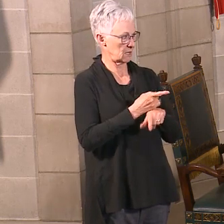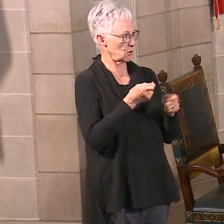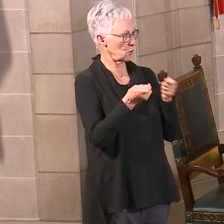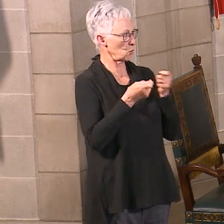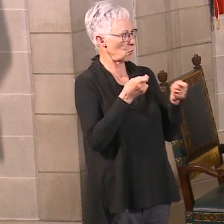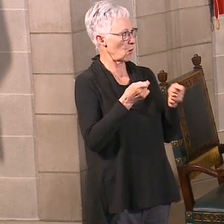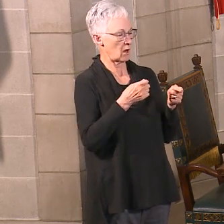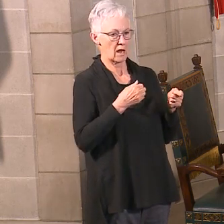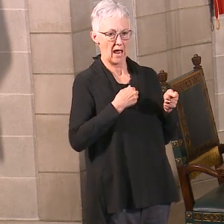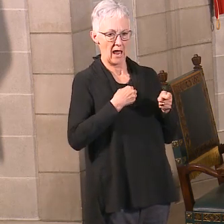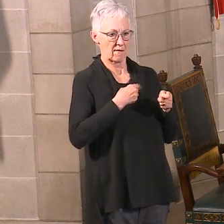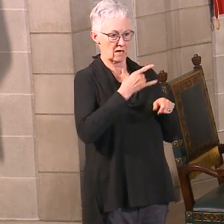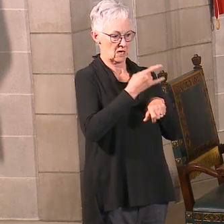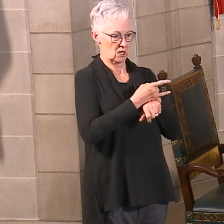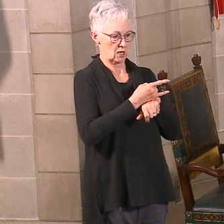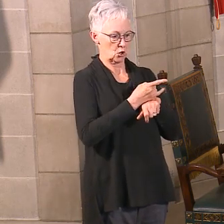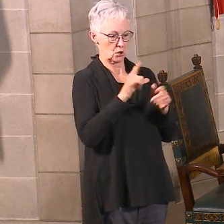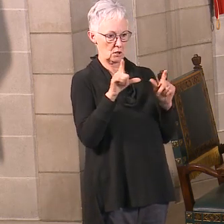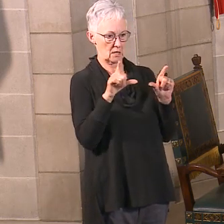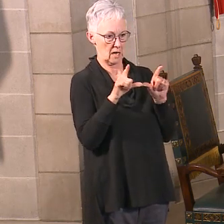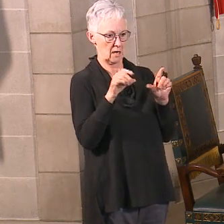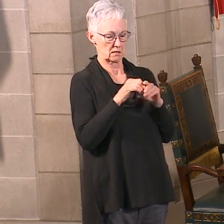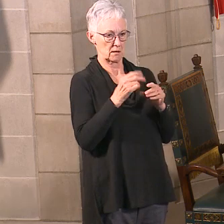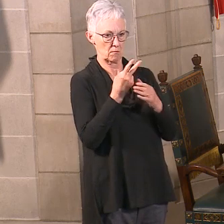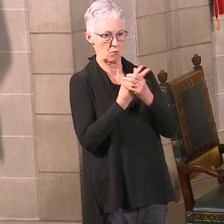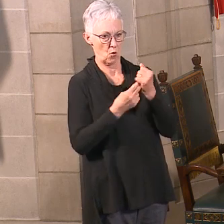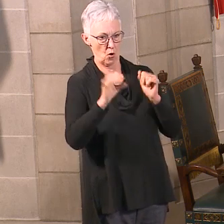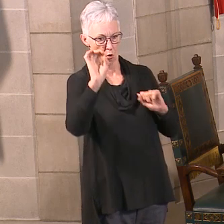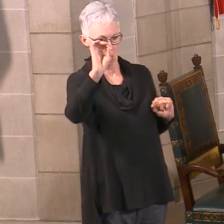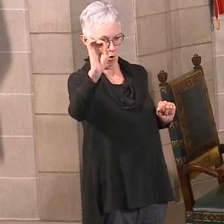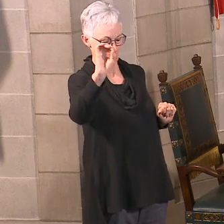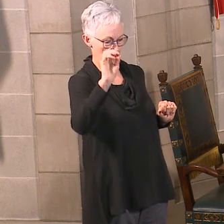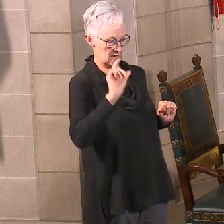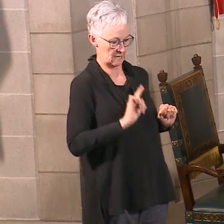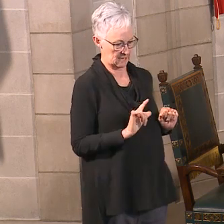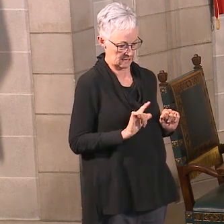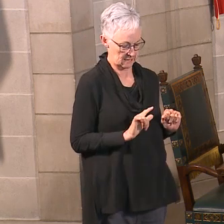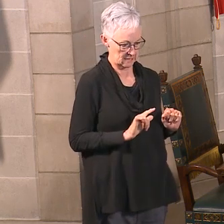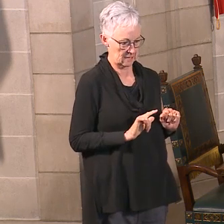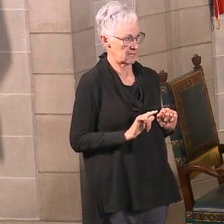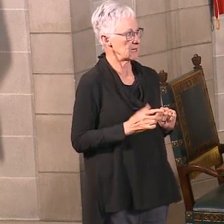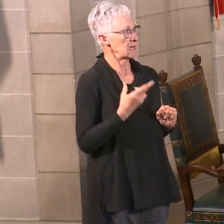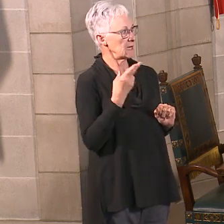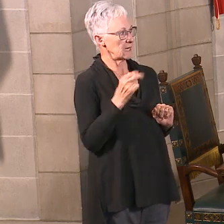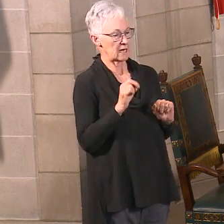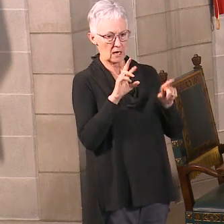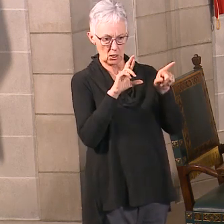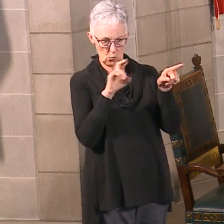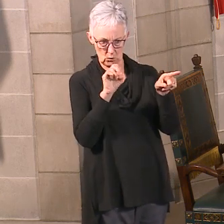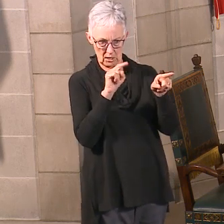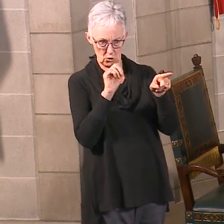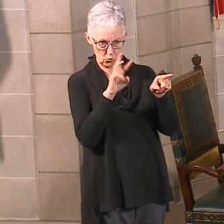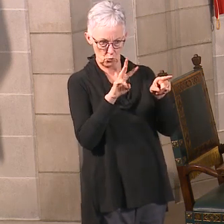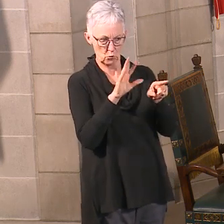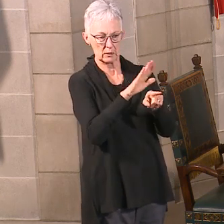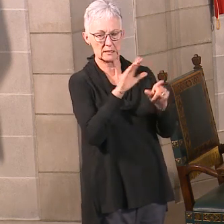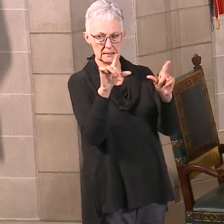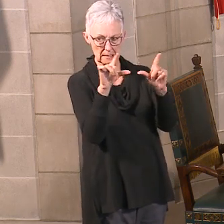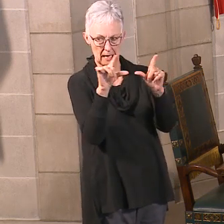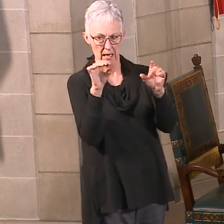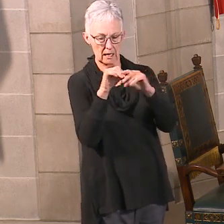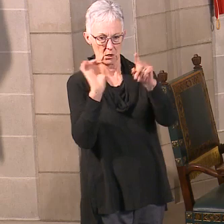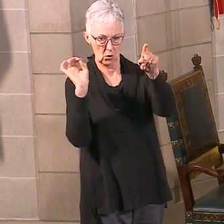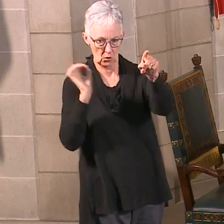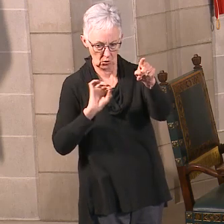licenses both in Omaha and Lincoln. And actually, he had renewed the one in Omaha as we did some of research. If you